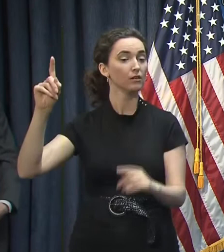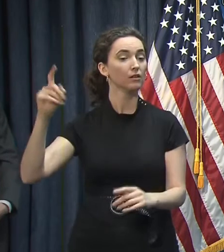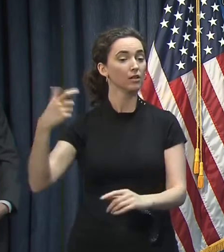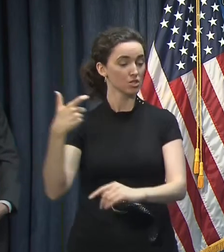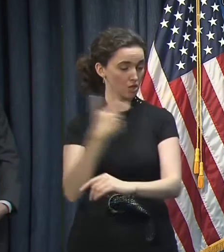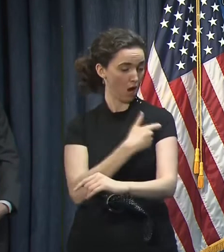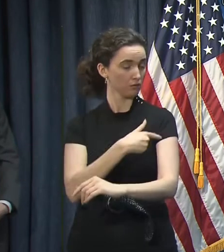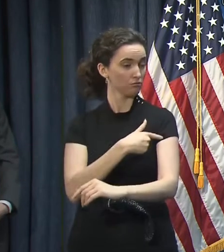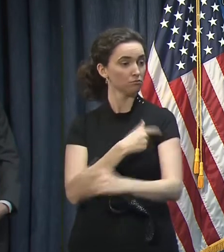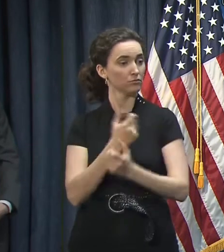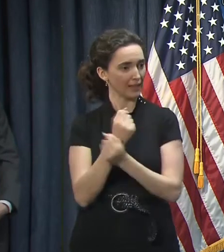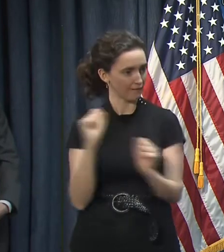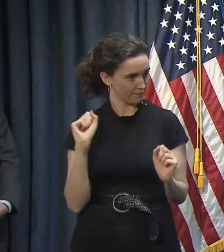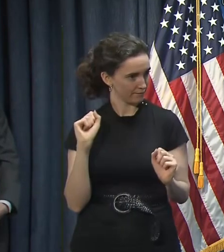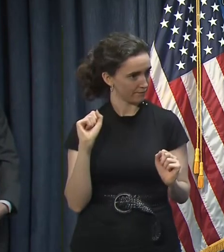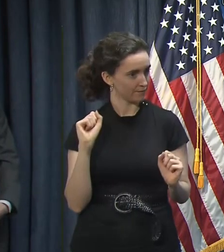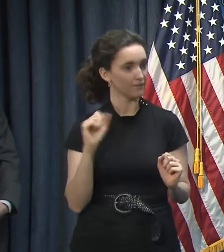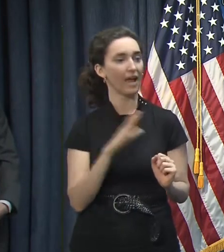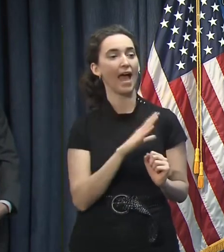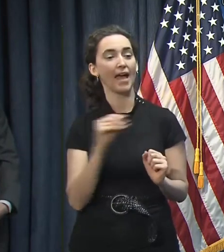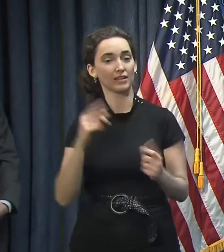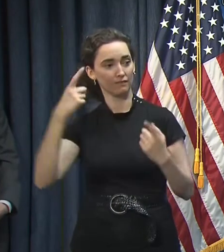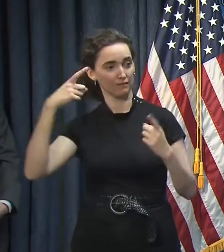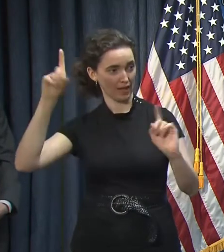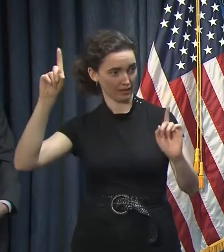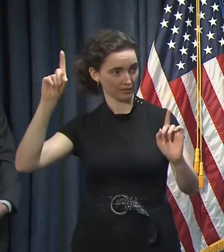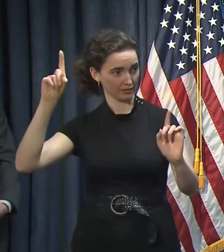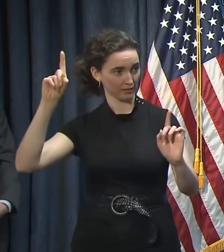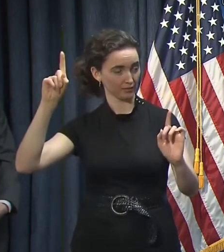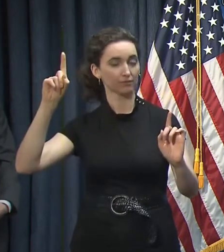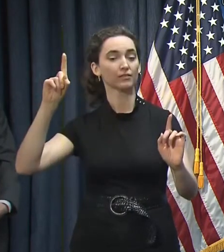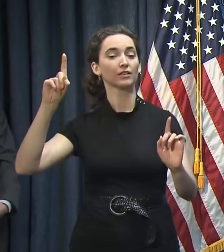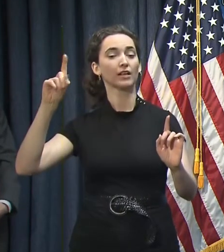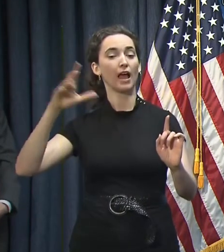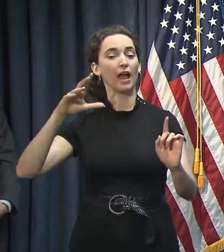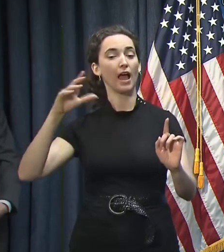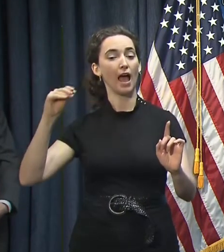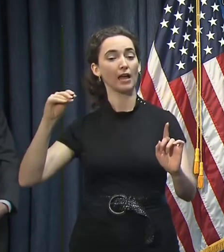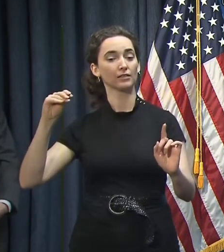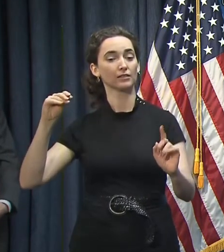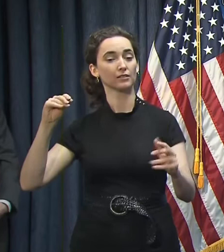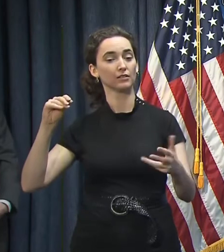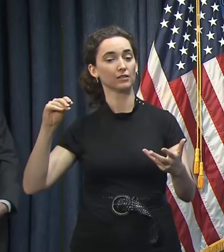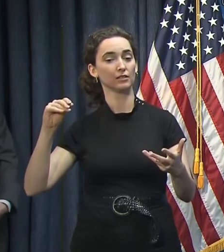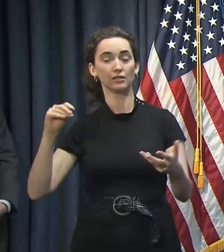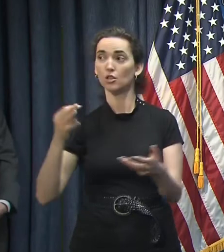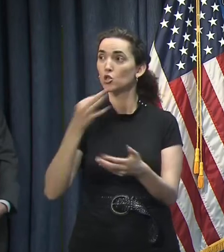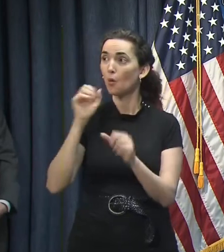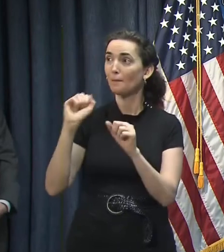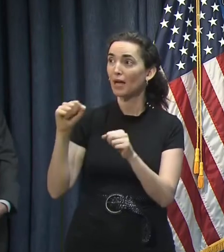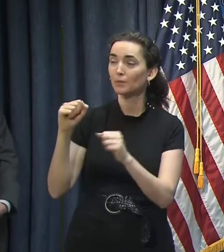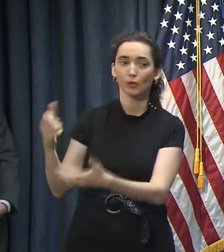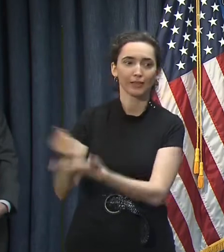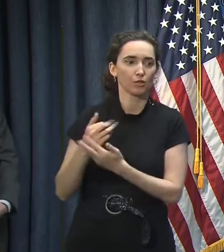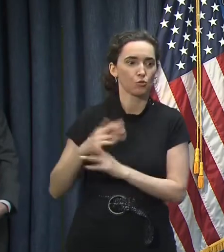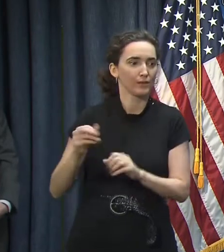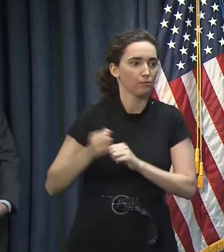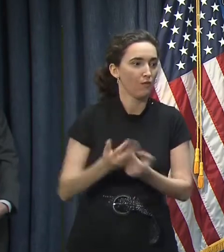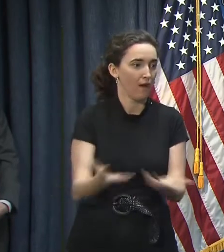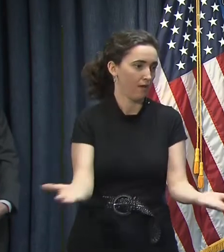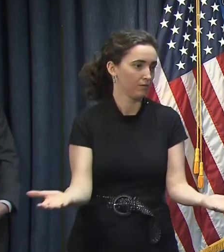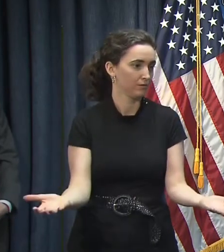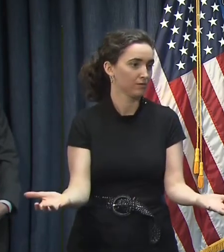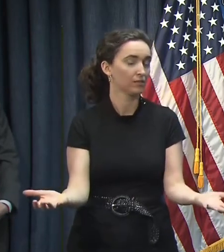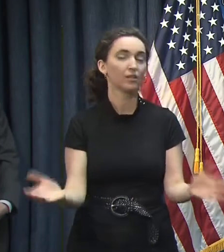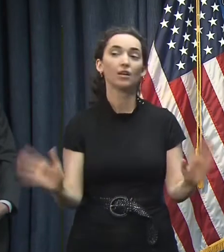will prove safe and prove effective and that would be fielded just as soon as possible. I